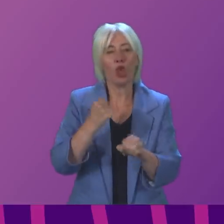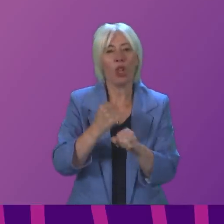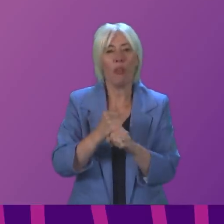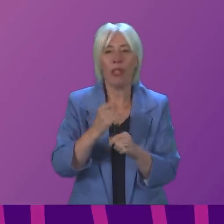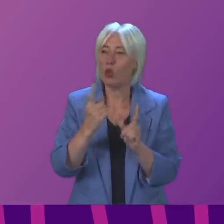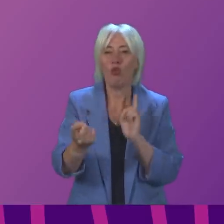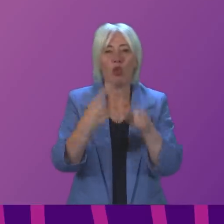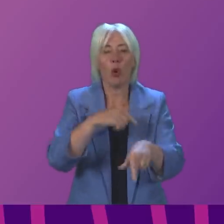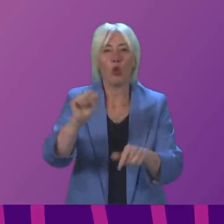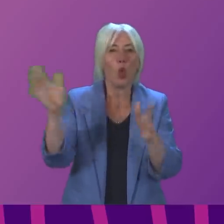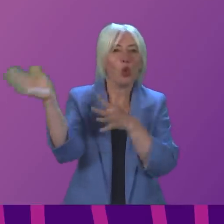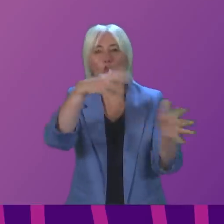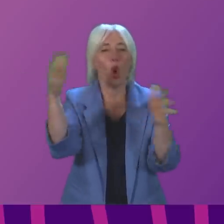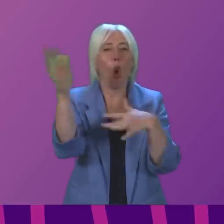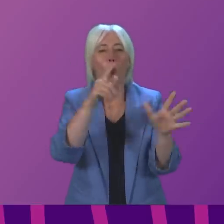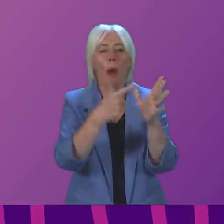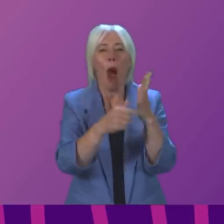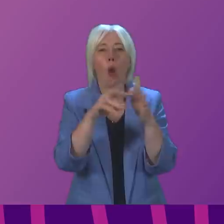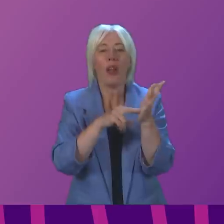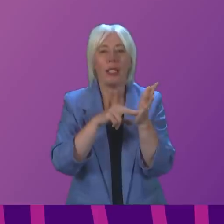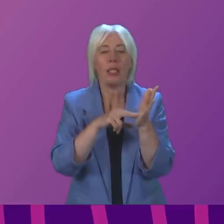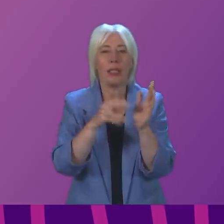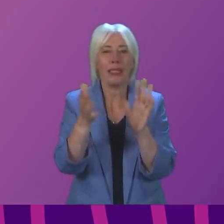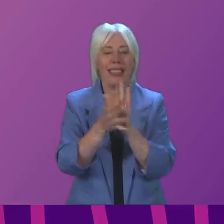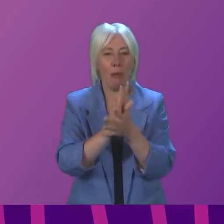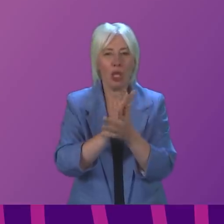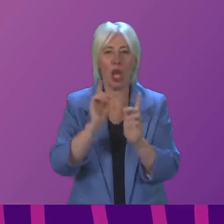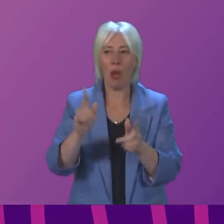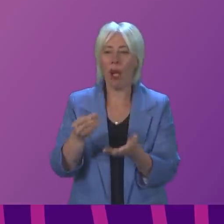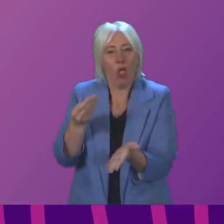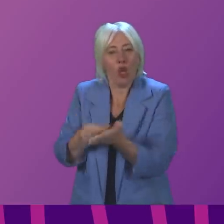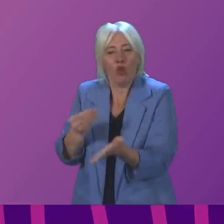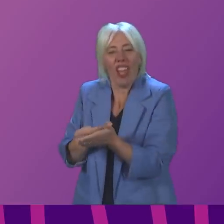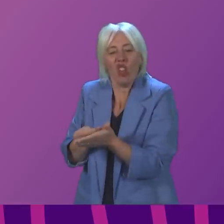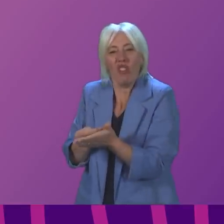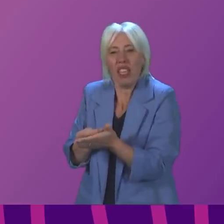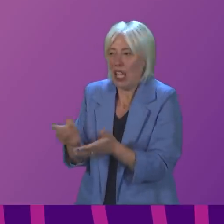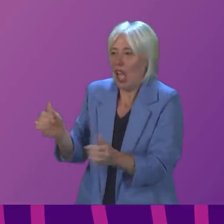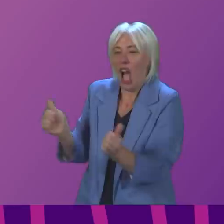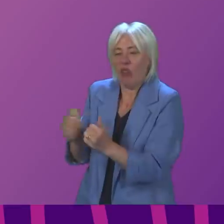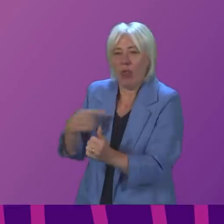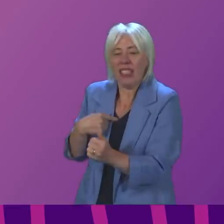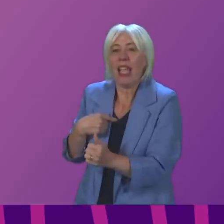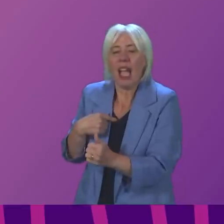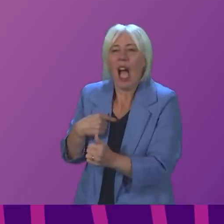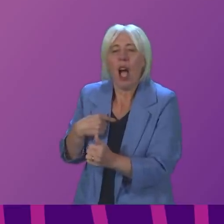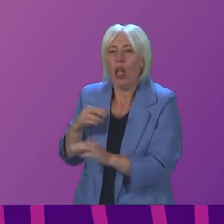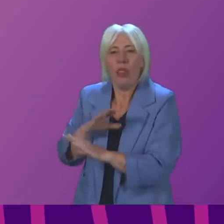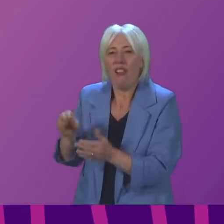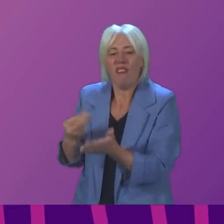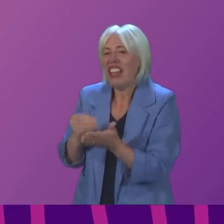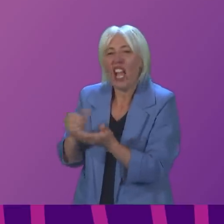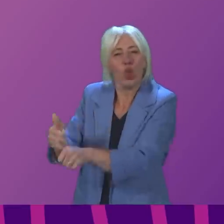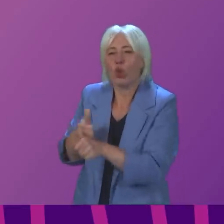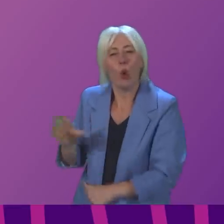the storm damage. Yesterday, the Treasury confirmed to us, no, no, that didn't actually involve any financial support. So